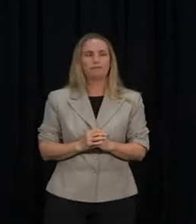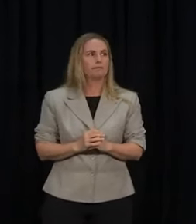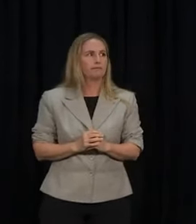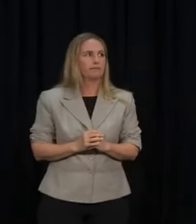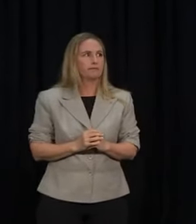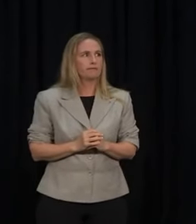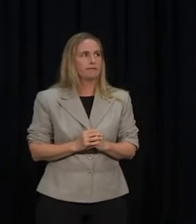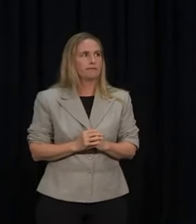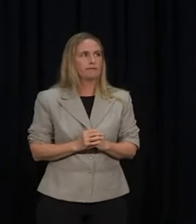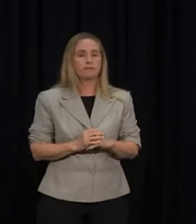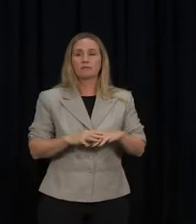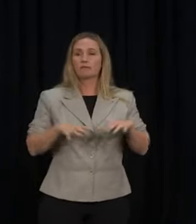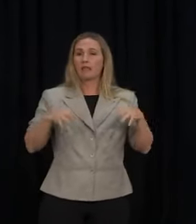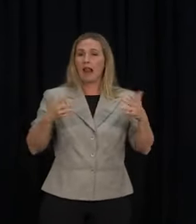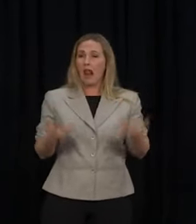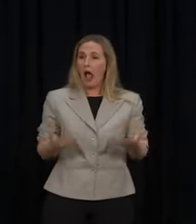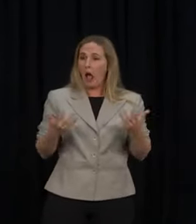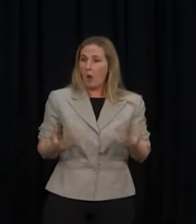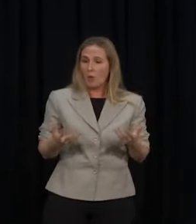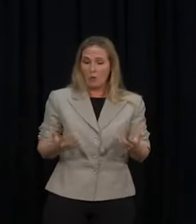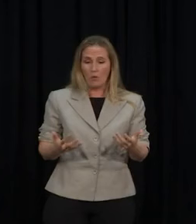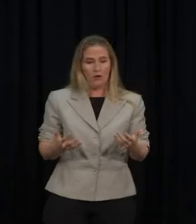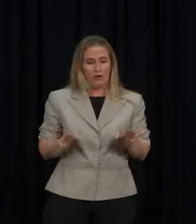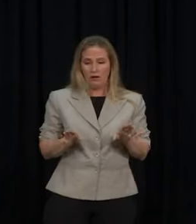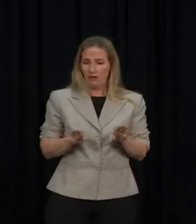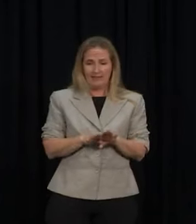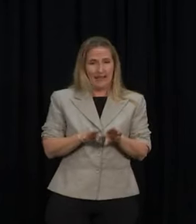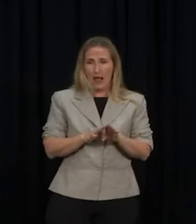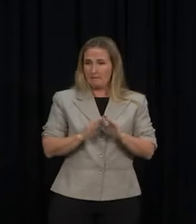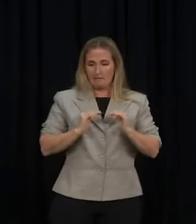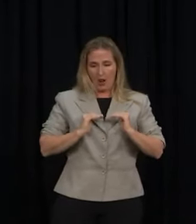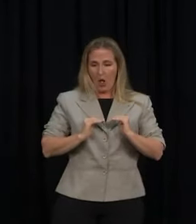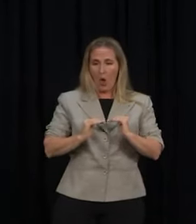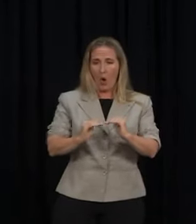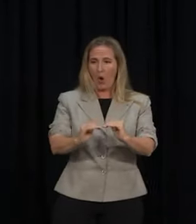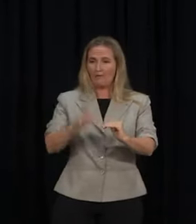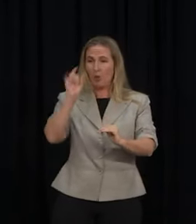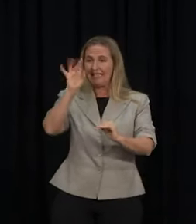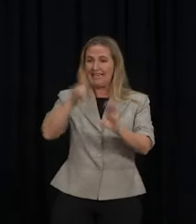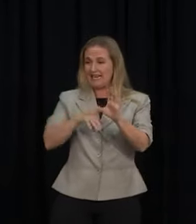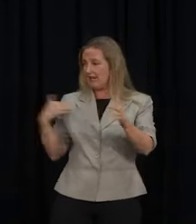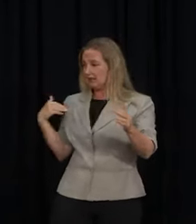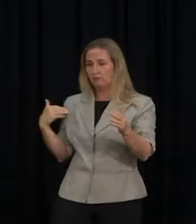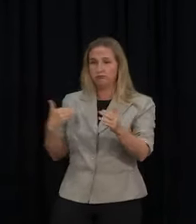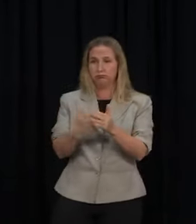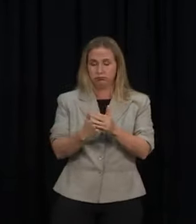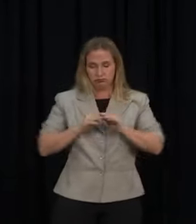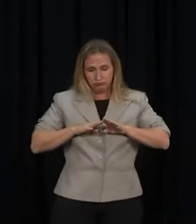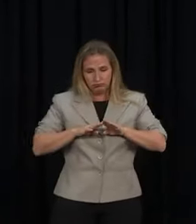been on average for most of the last decade or so. We have to make sure that as a country we